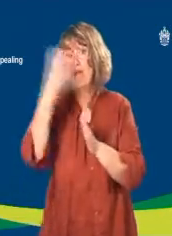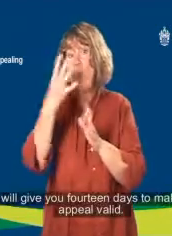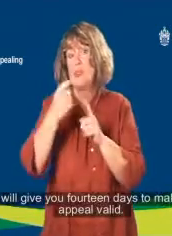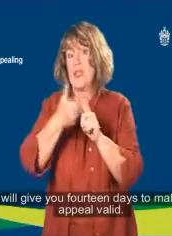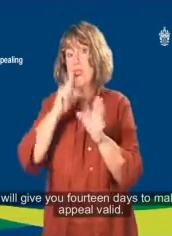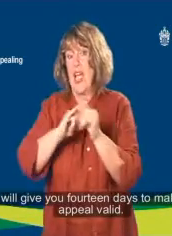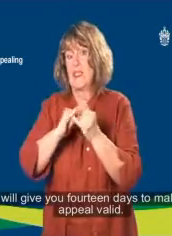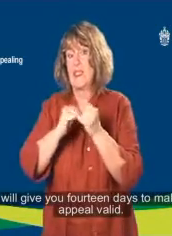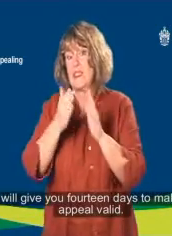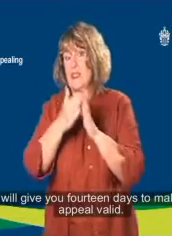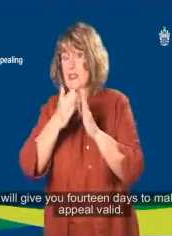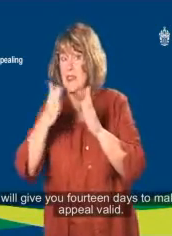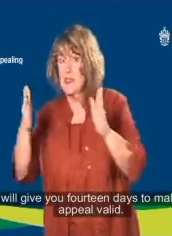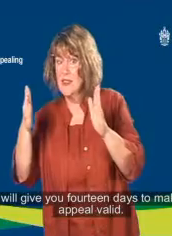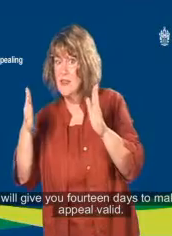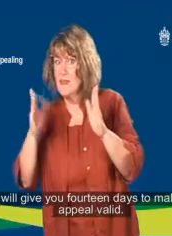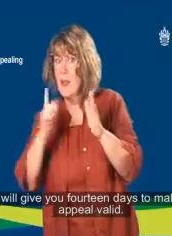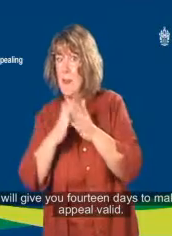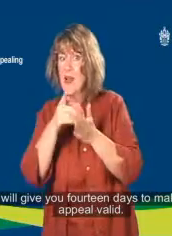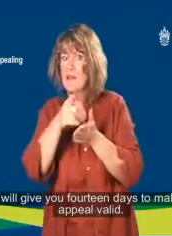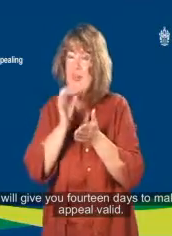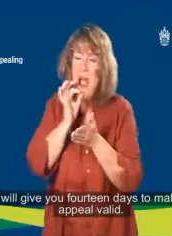We will give you 14 days to make the appeal valid